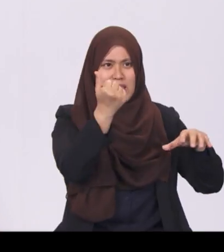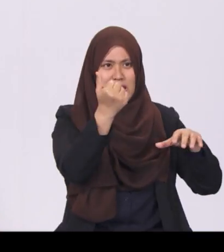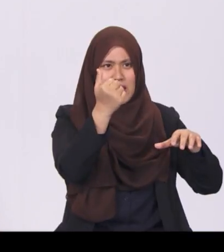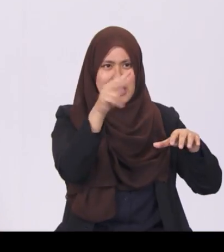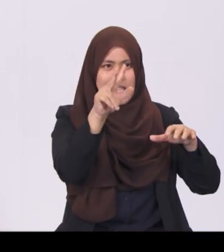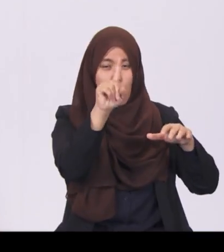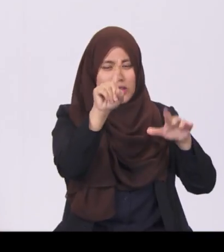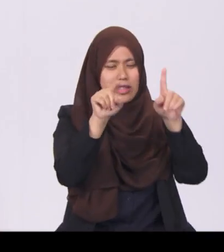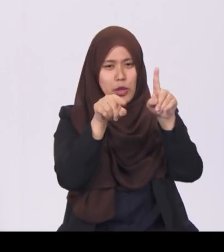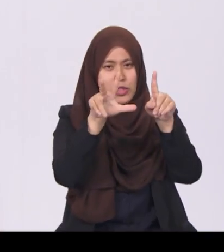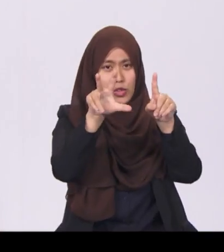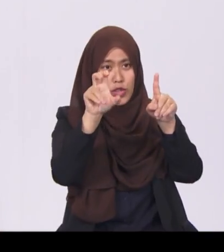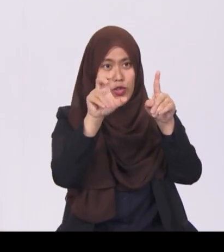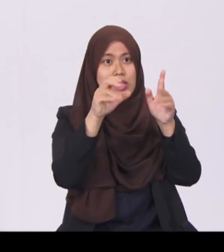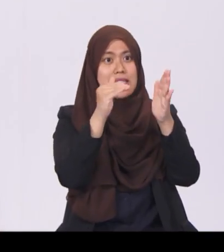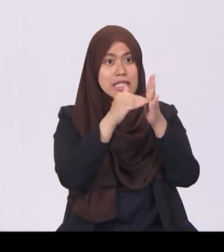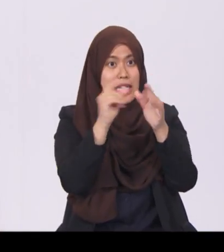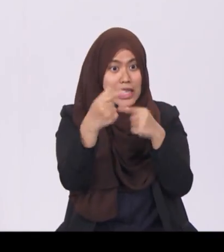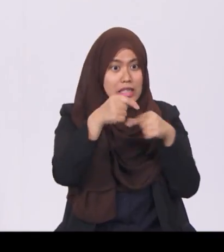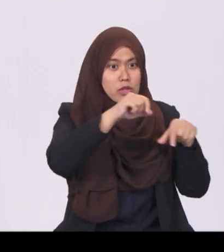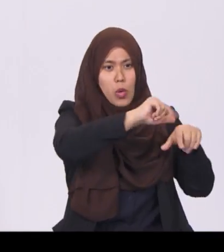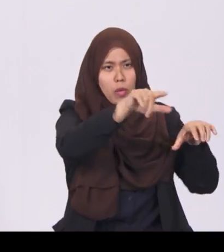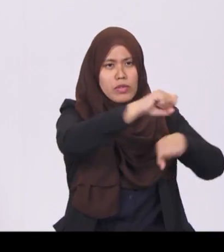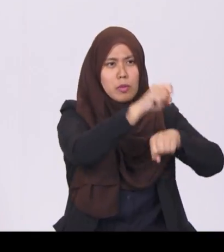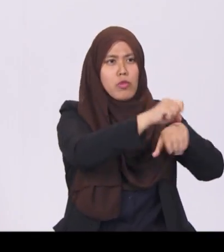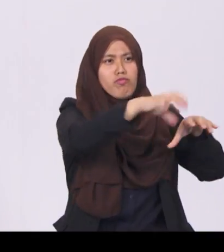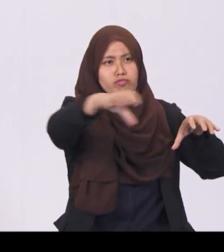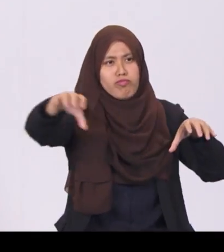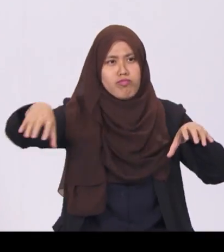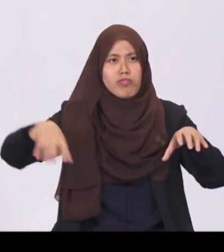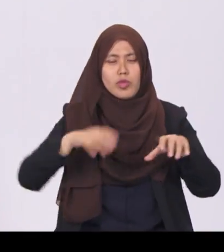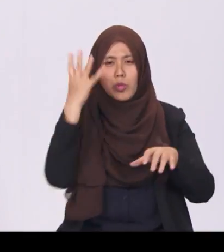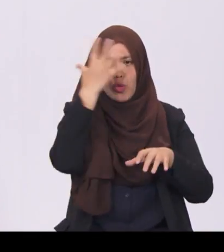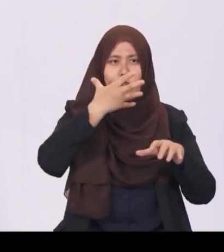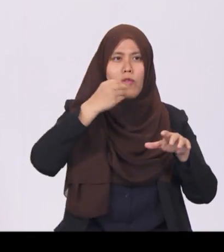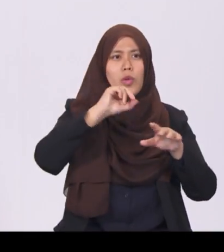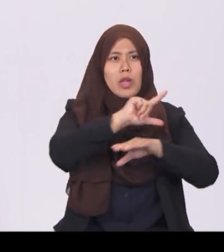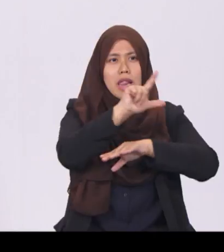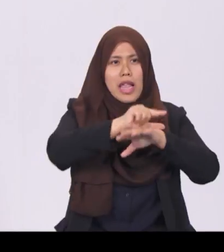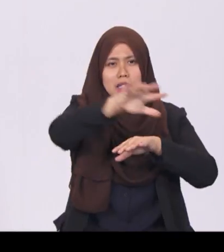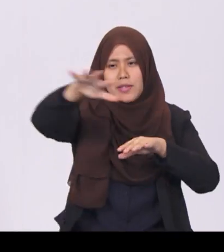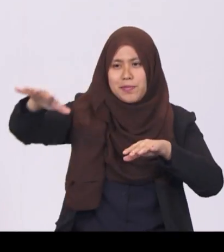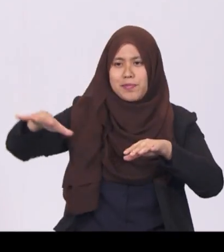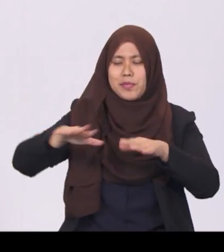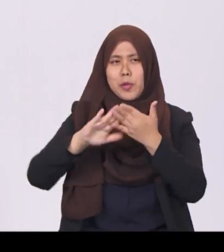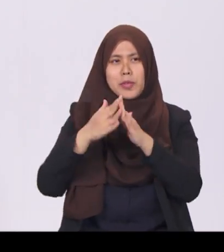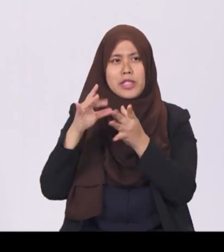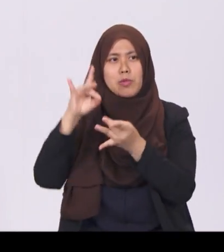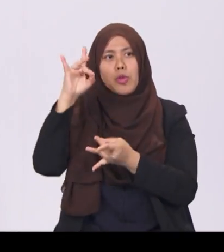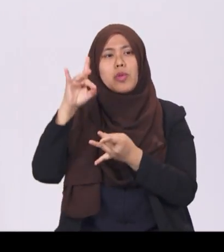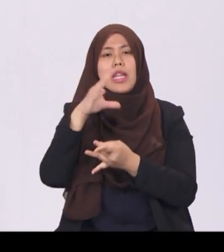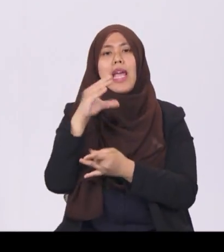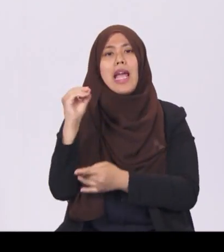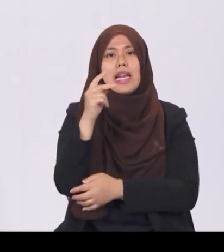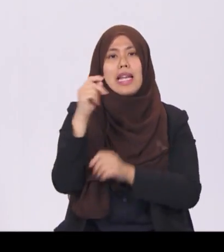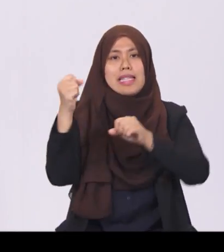beautifying our landscape and fostering community spirit. And a kayak waterway clean-up program, run by the non-profit